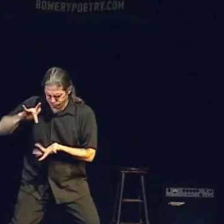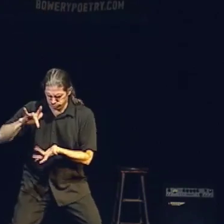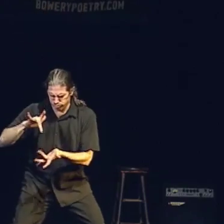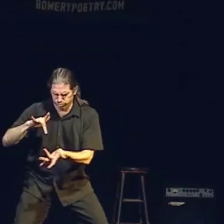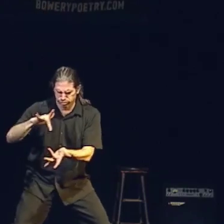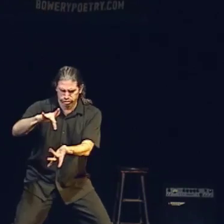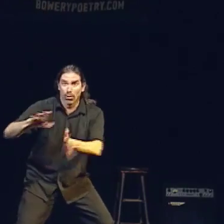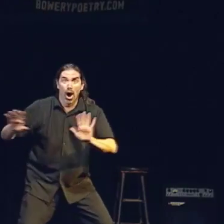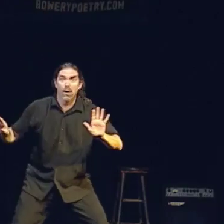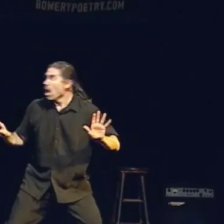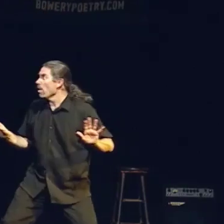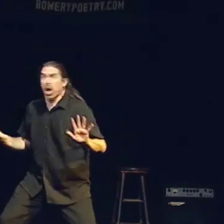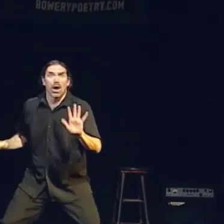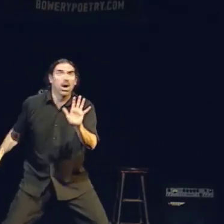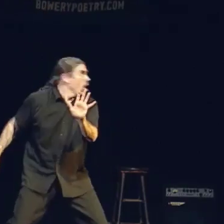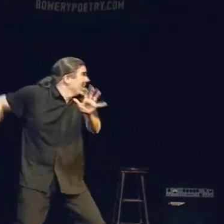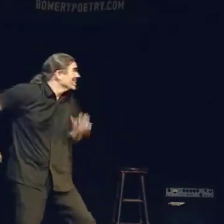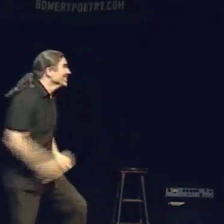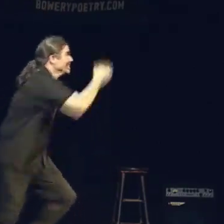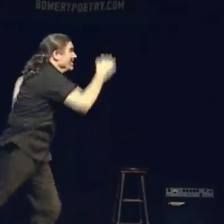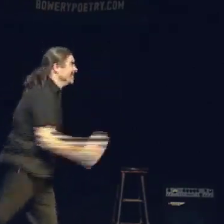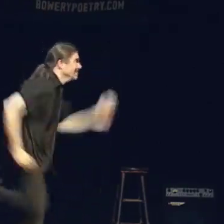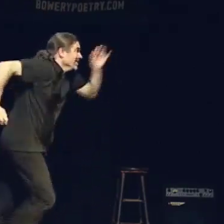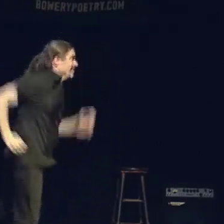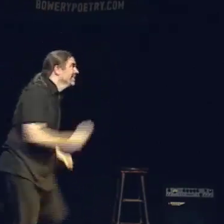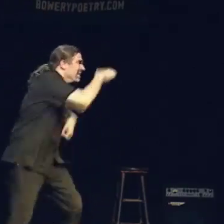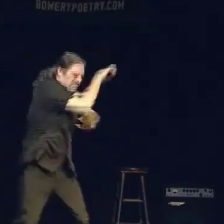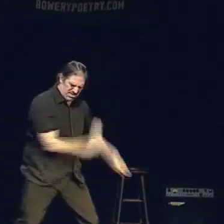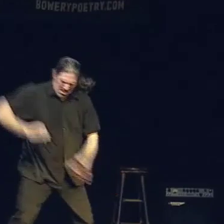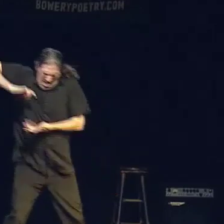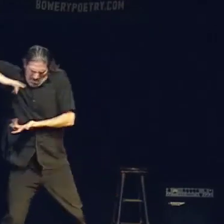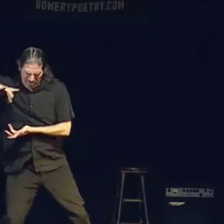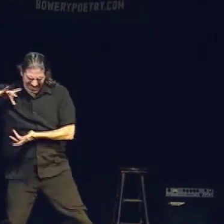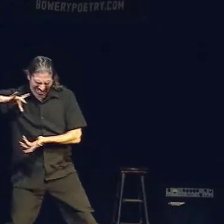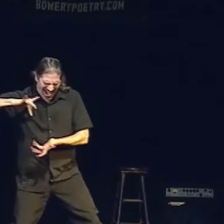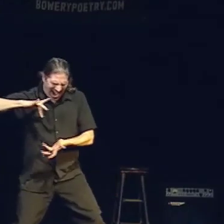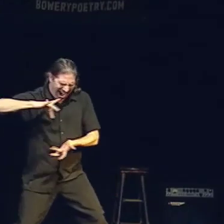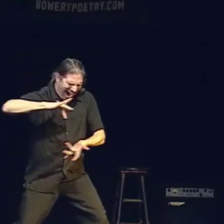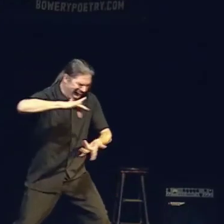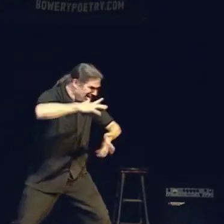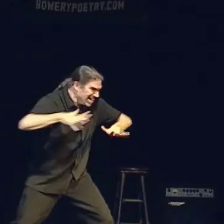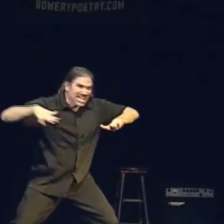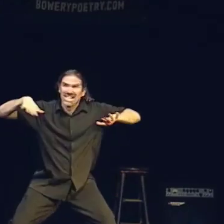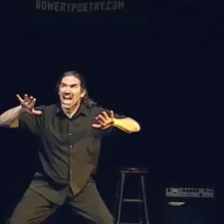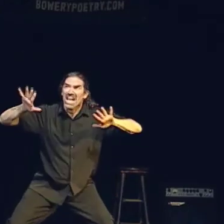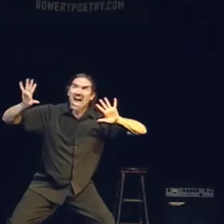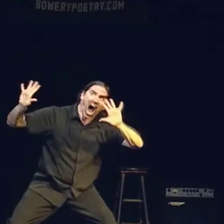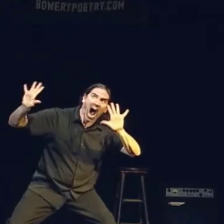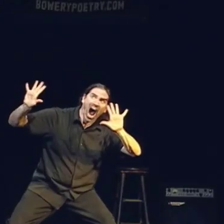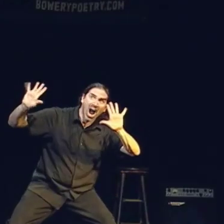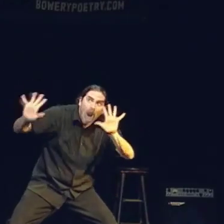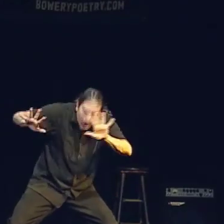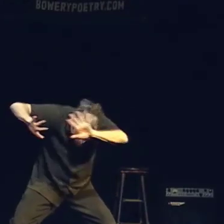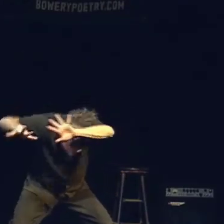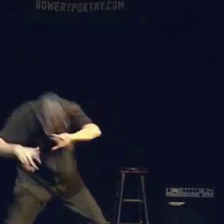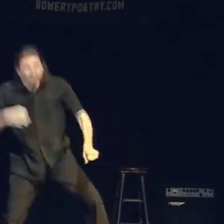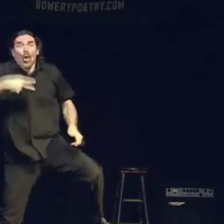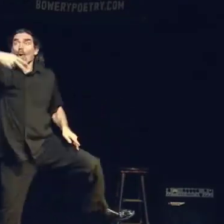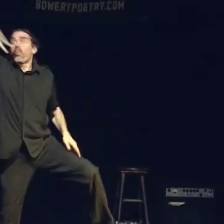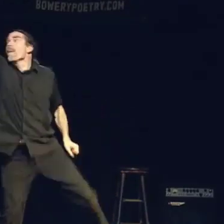a hurricane that chases down the man. It chases down the man. And he screams as he's sucked up into the